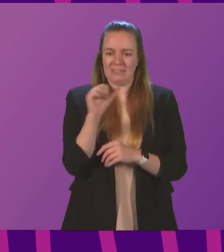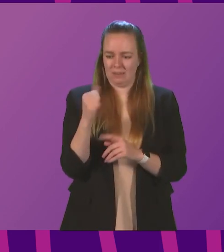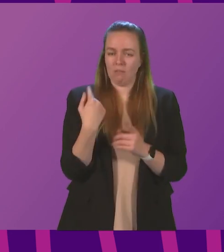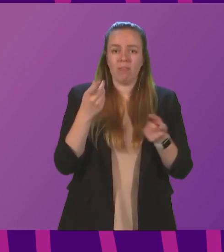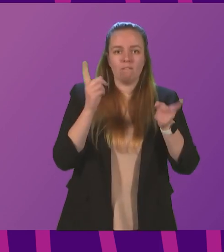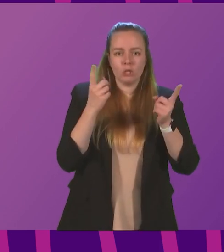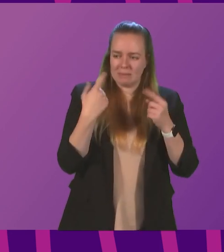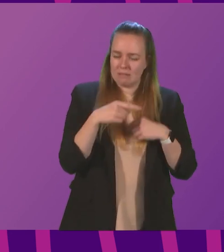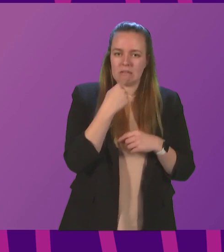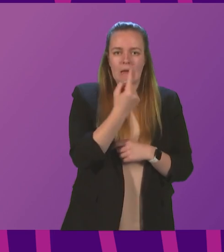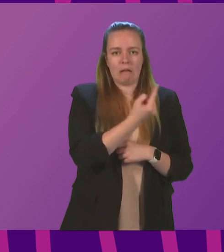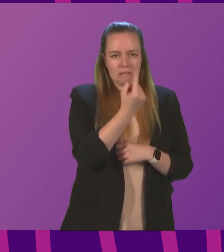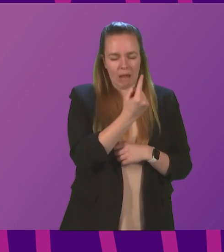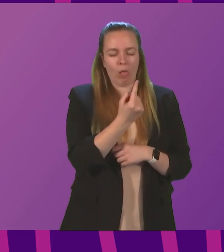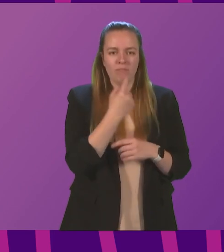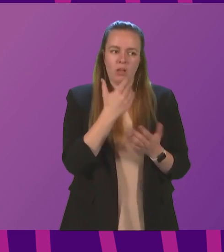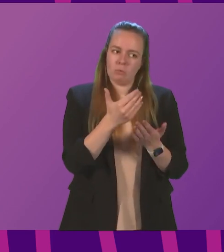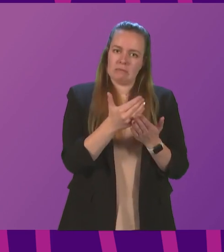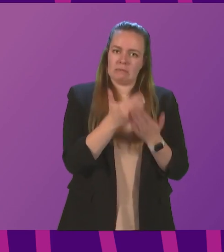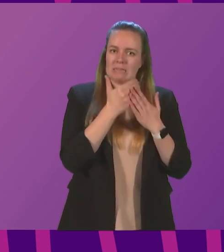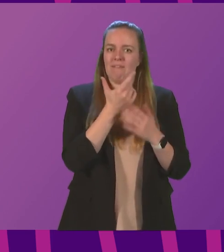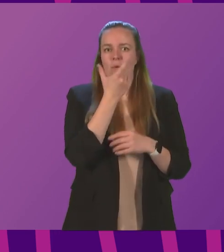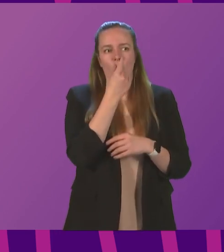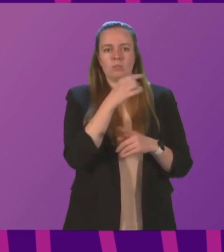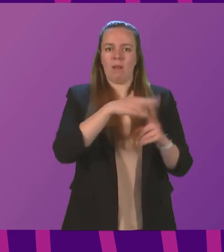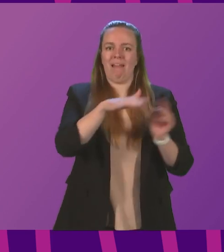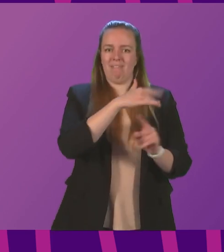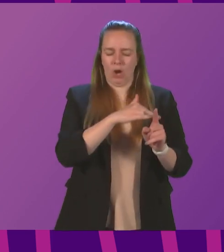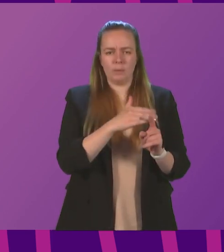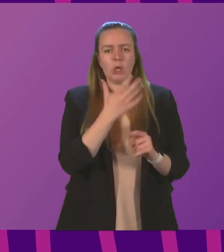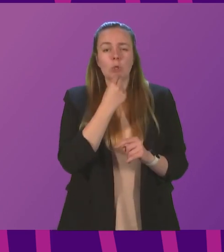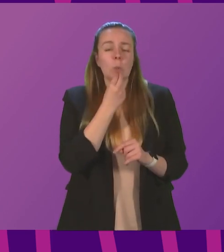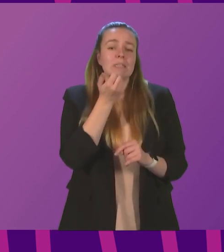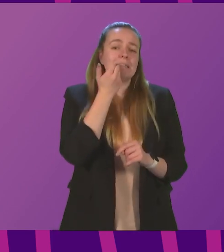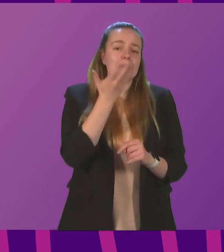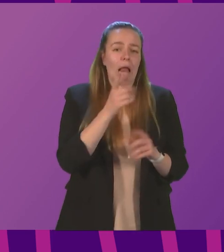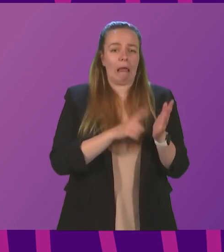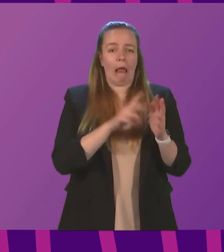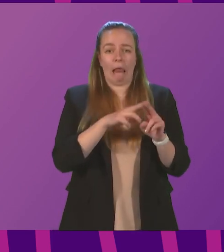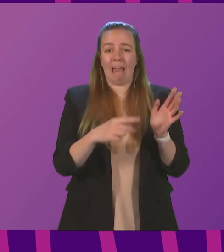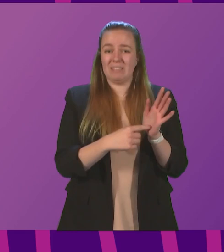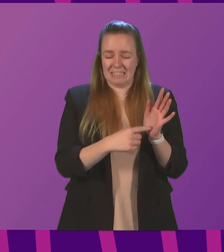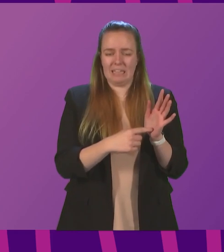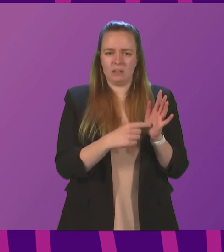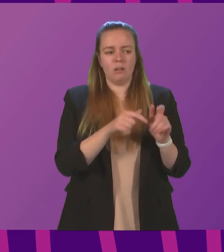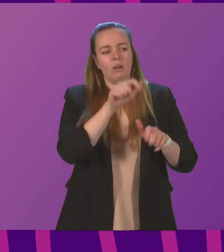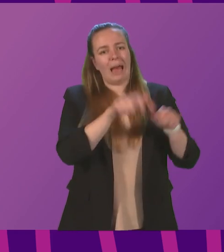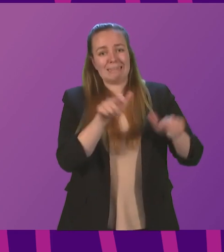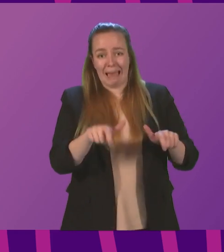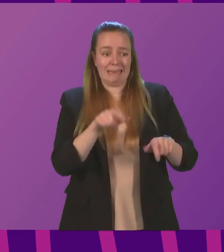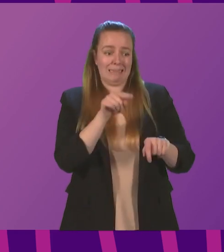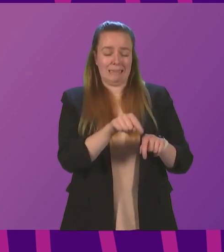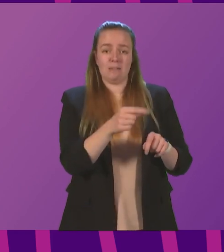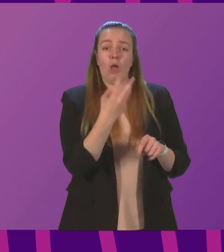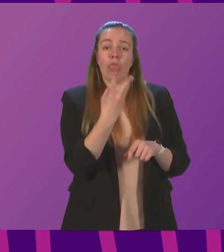said herself that it was the safest possible environment. With using daily LFTs, attendees were three times